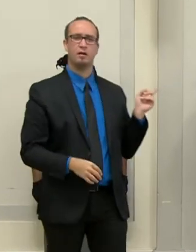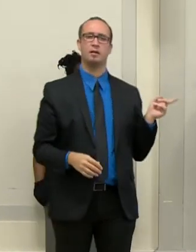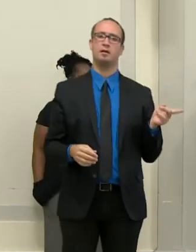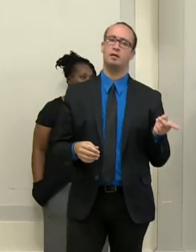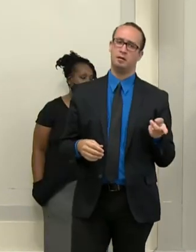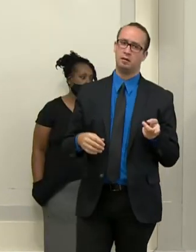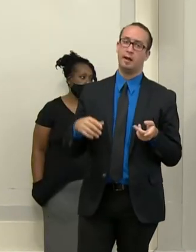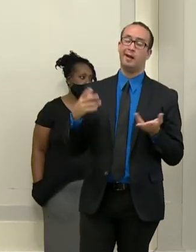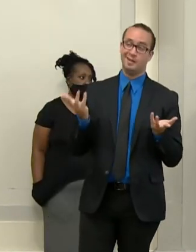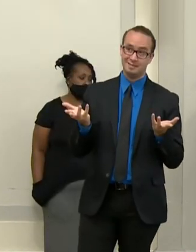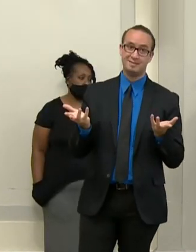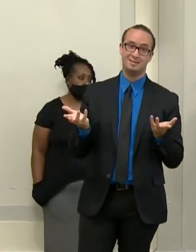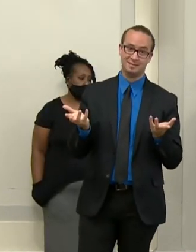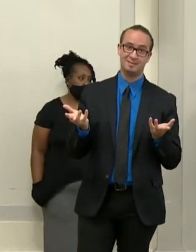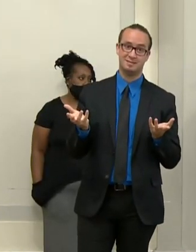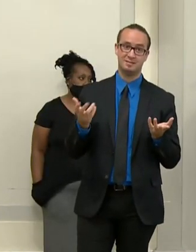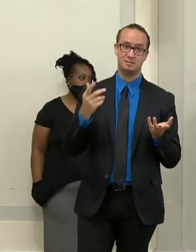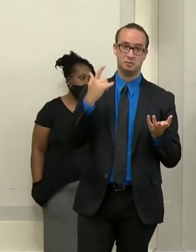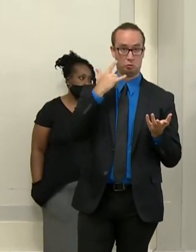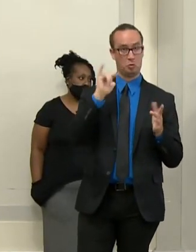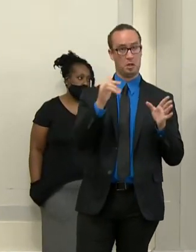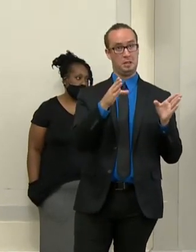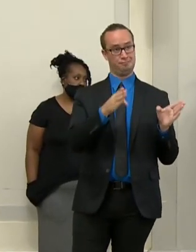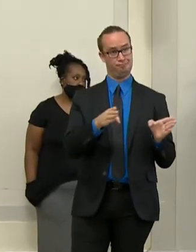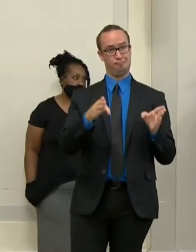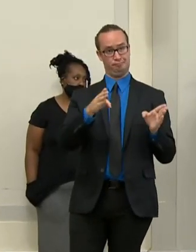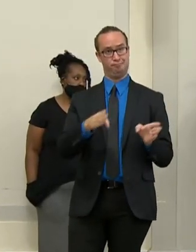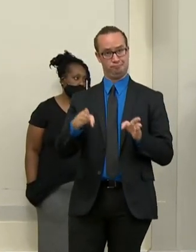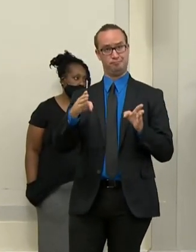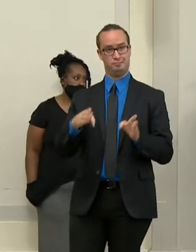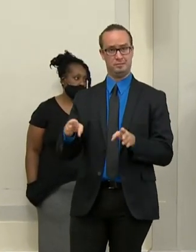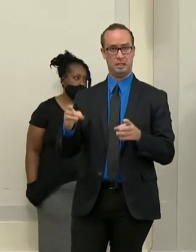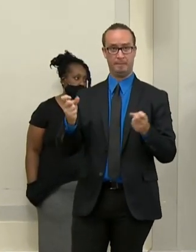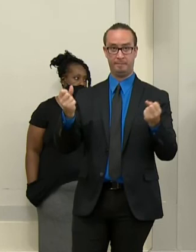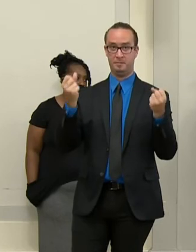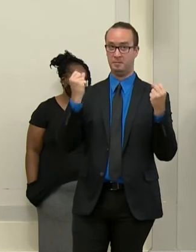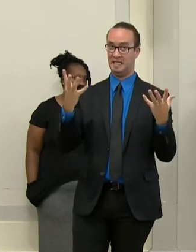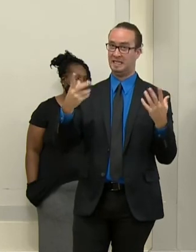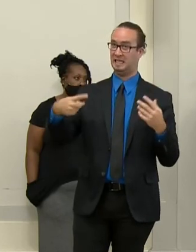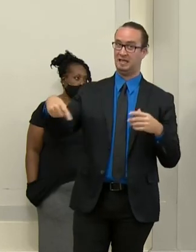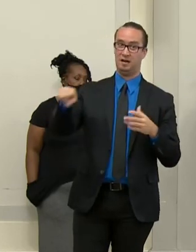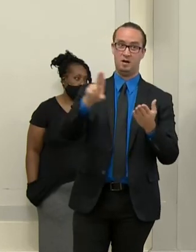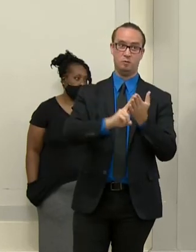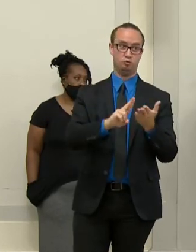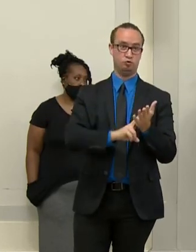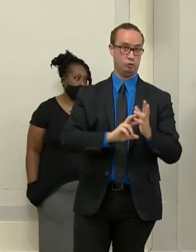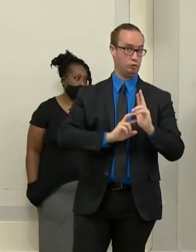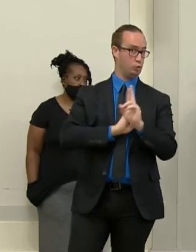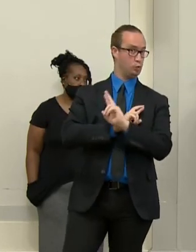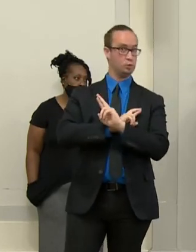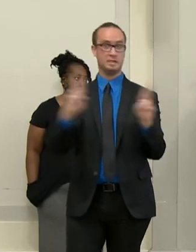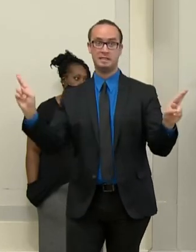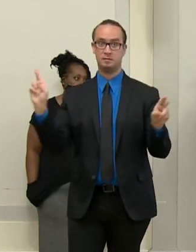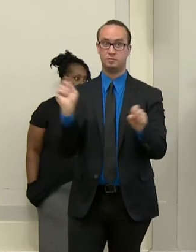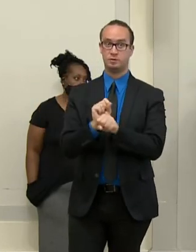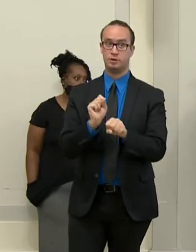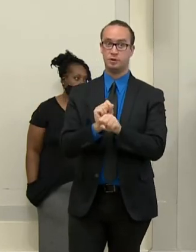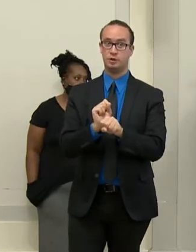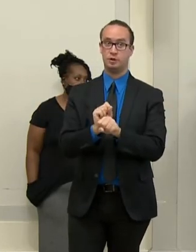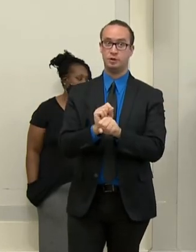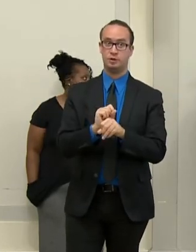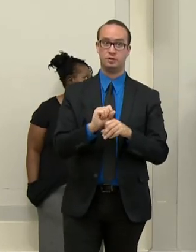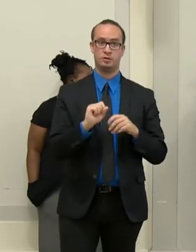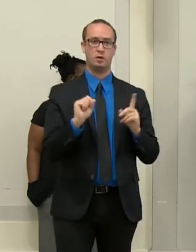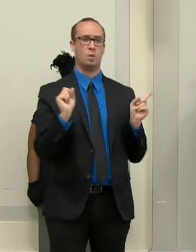the gap? There's plenty of commercial contractors that are operating in the city of Baltimore. Why is it taking so long? Well, we slept